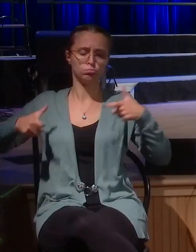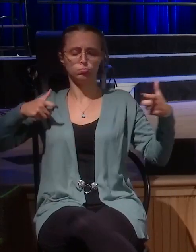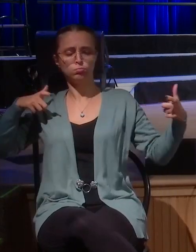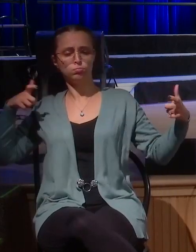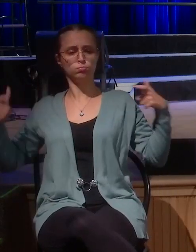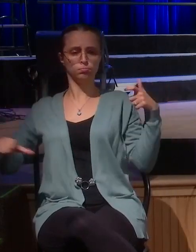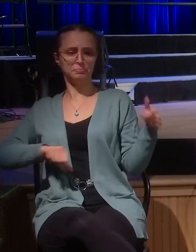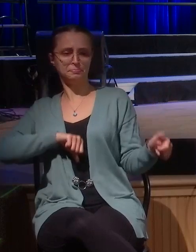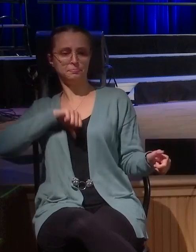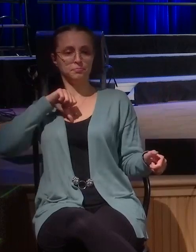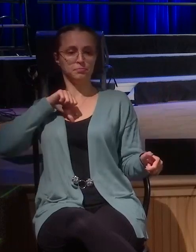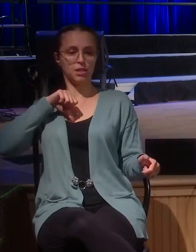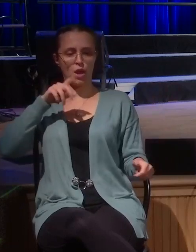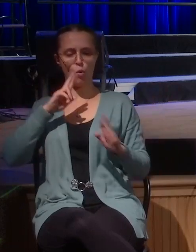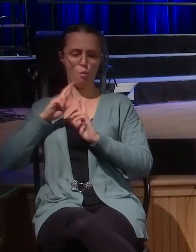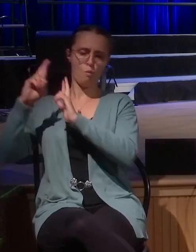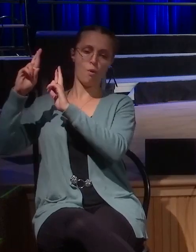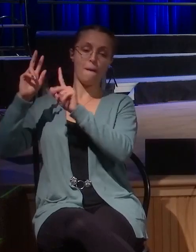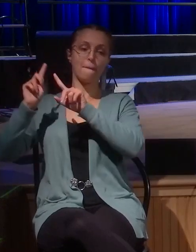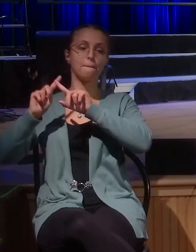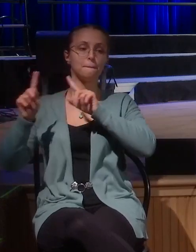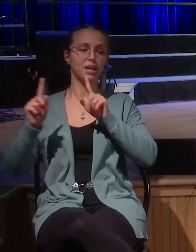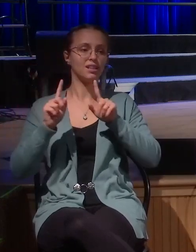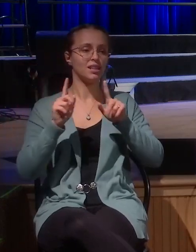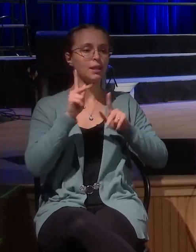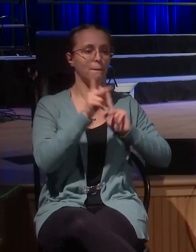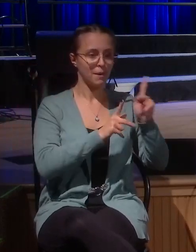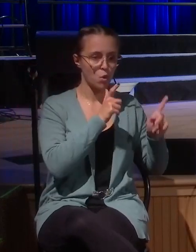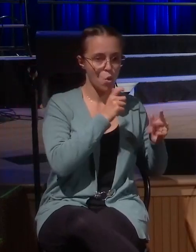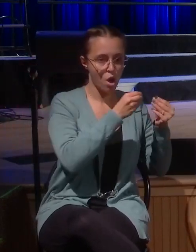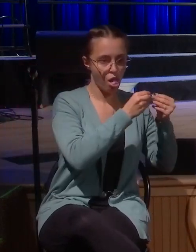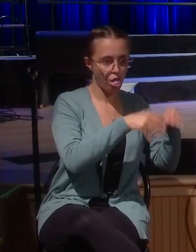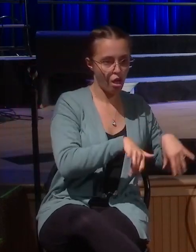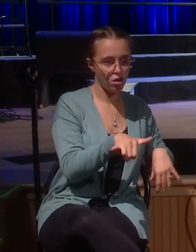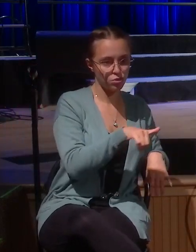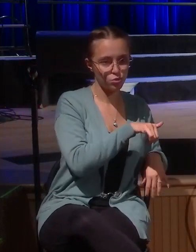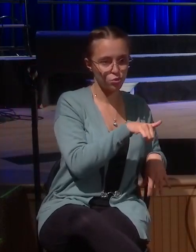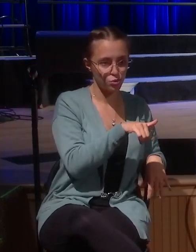like a picture of what the gospel is, of what it's like to receive salvation from our Lord.